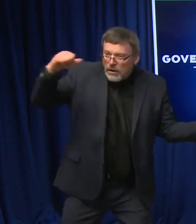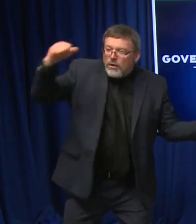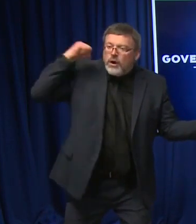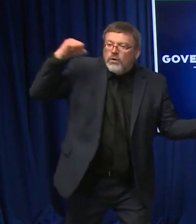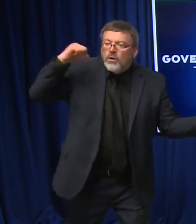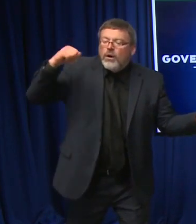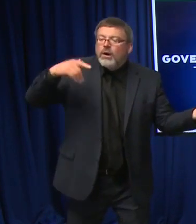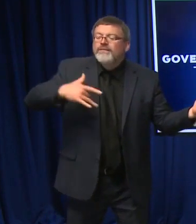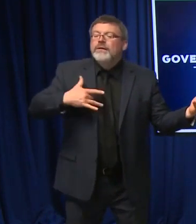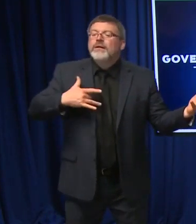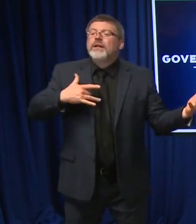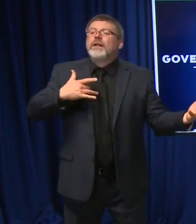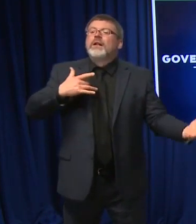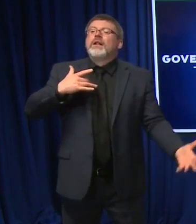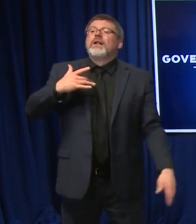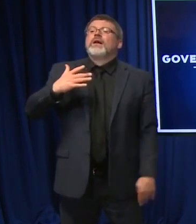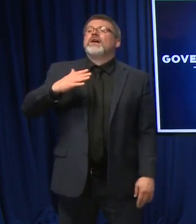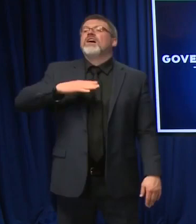it.